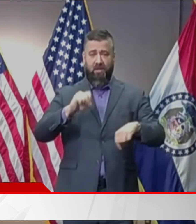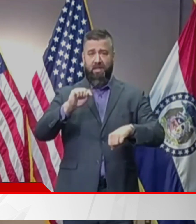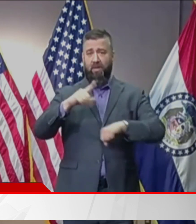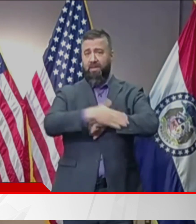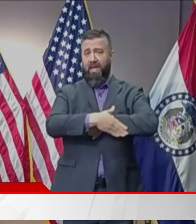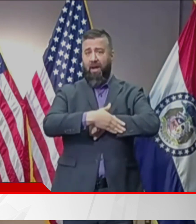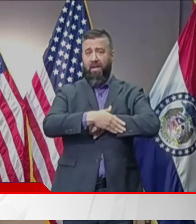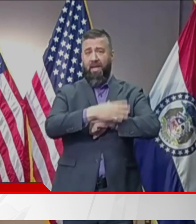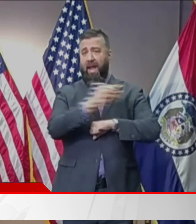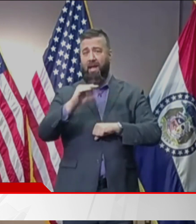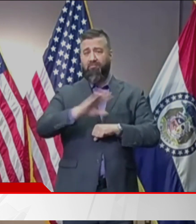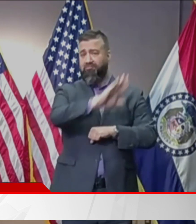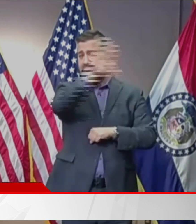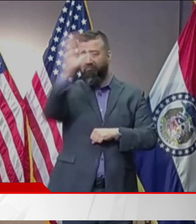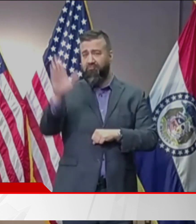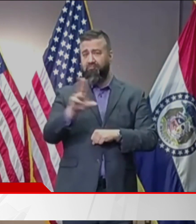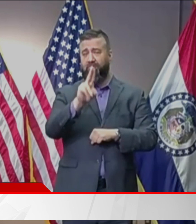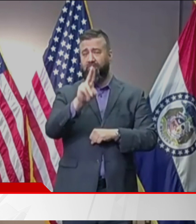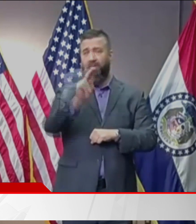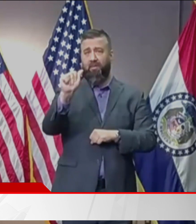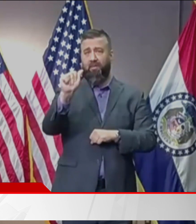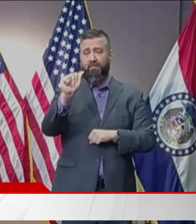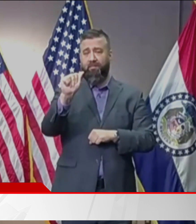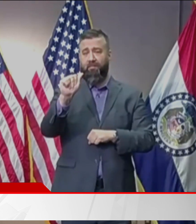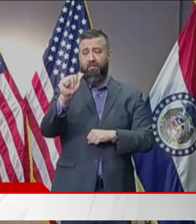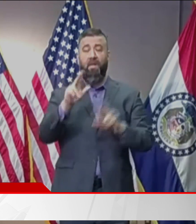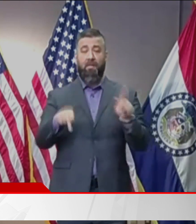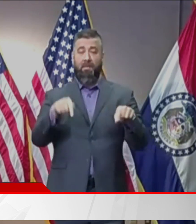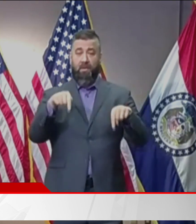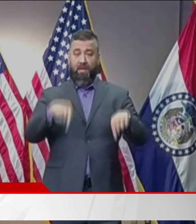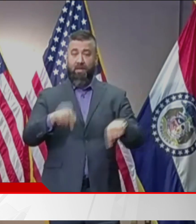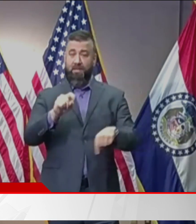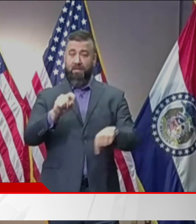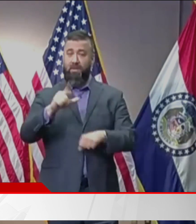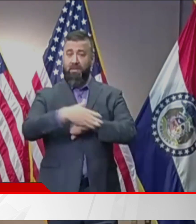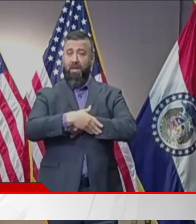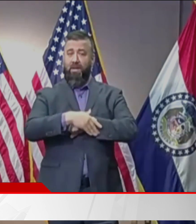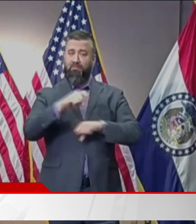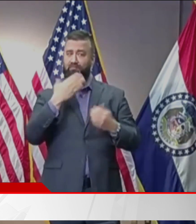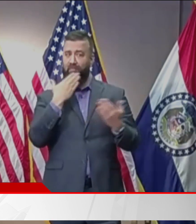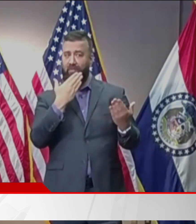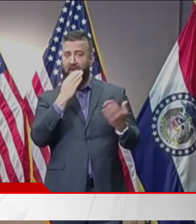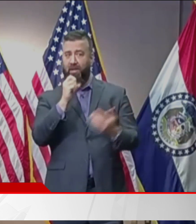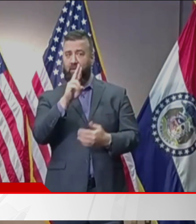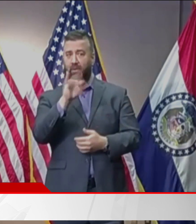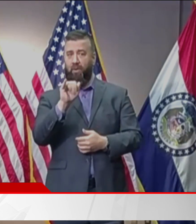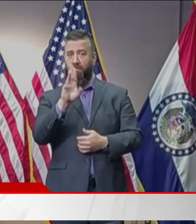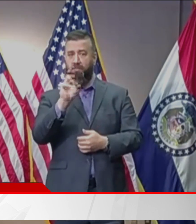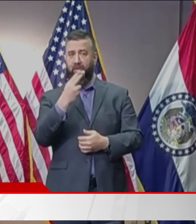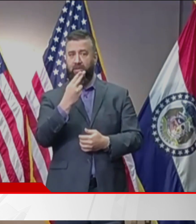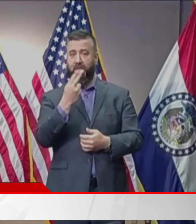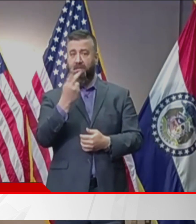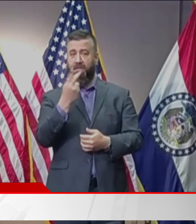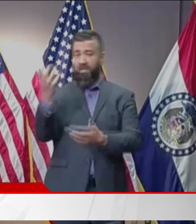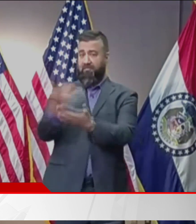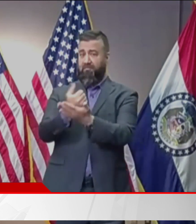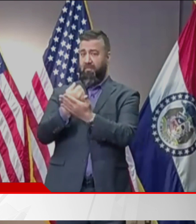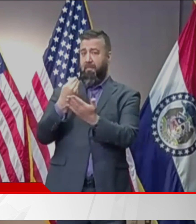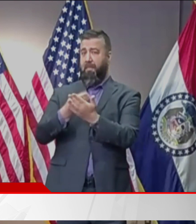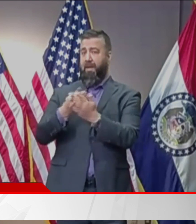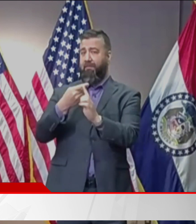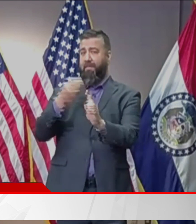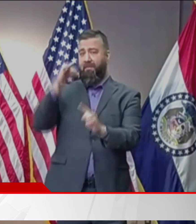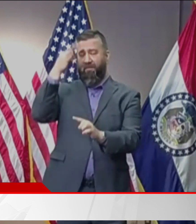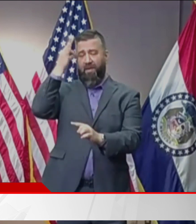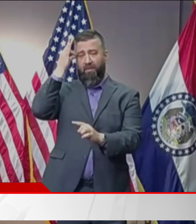County already have a lot to thank Congresswoman Bush for, starting with the new federal funds that she secured for us. So I'd like to stop here